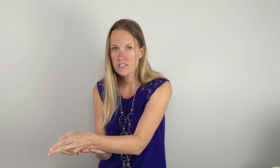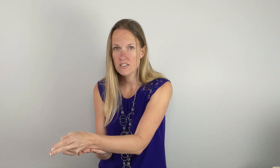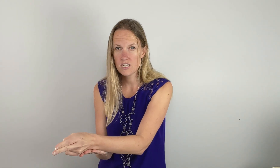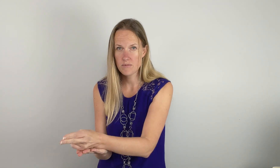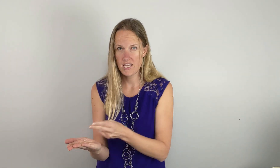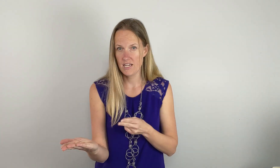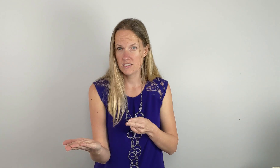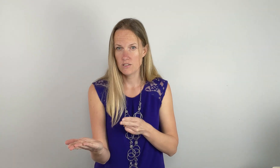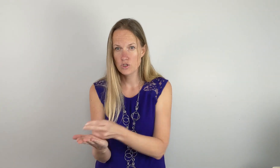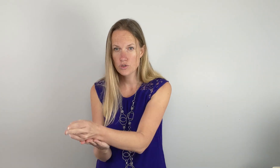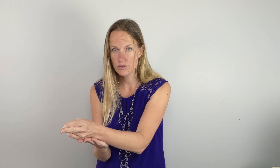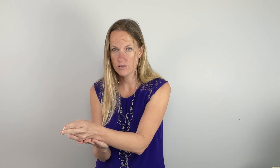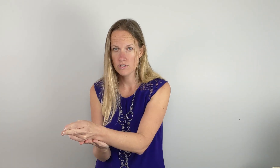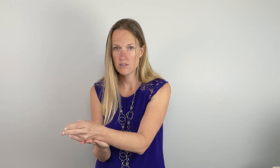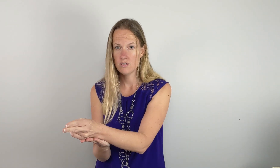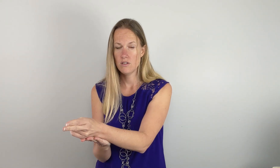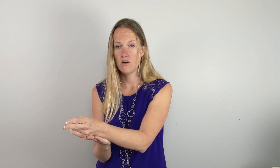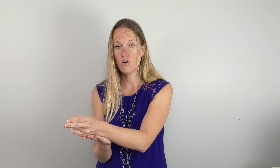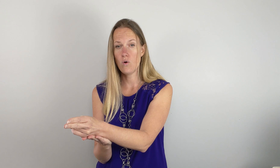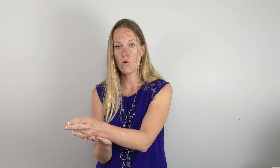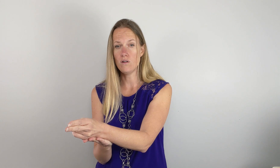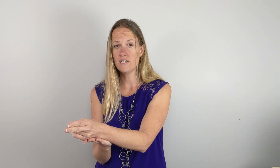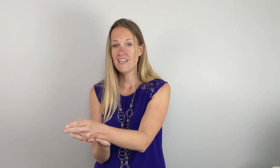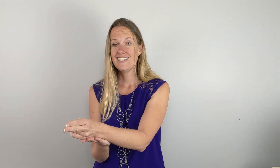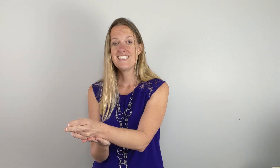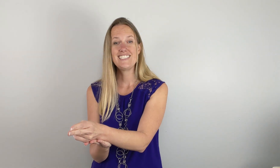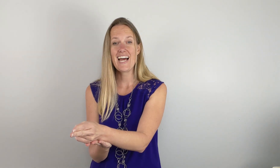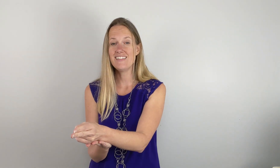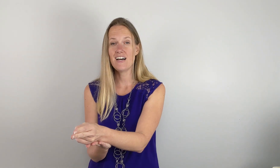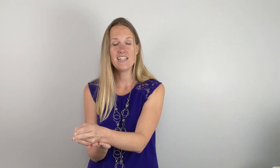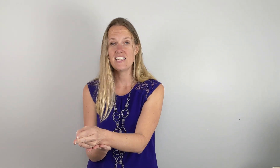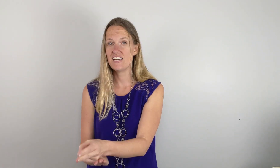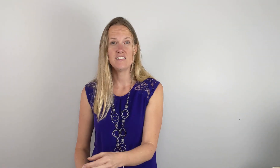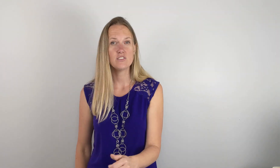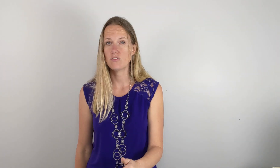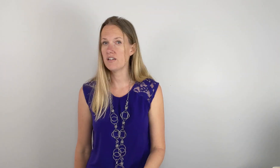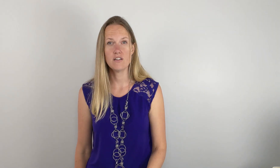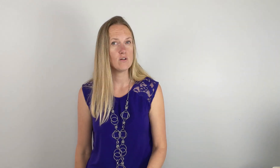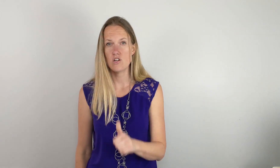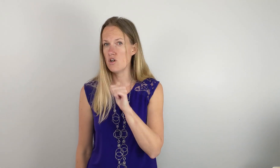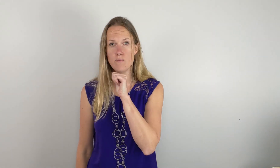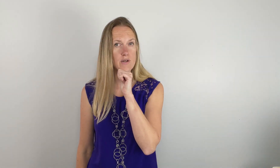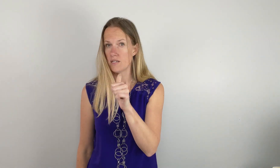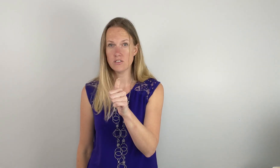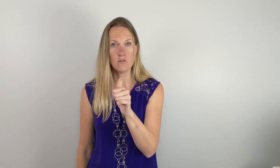your non-dominant hand. Truth of old shall not kneel. So here you're going nope. So